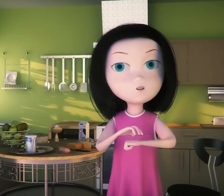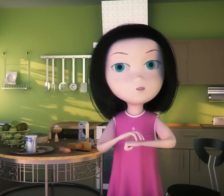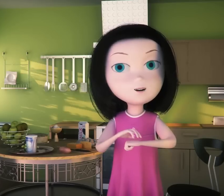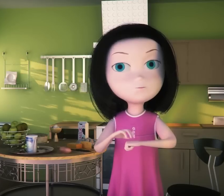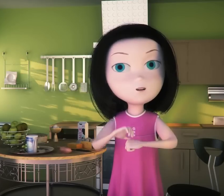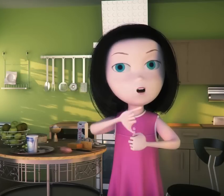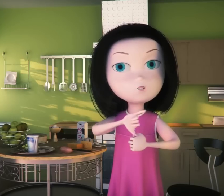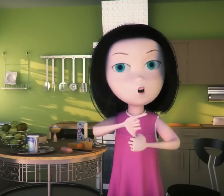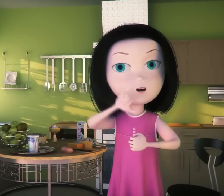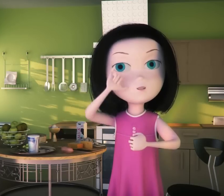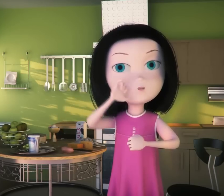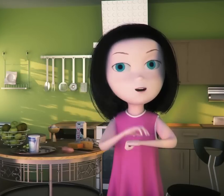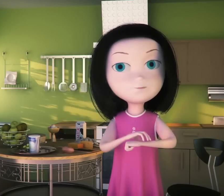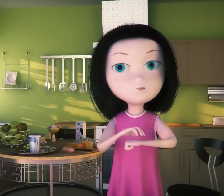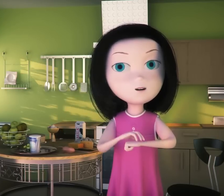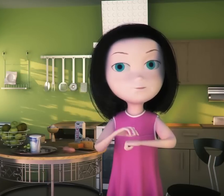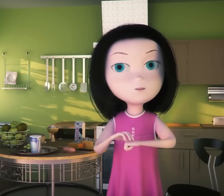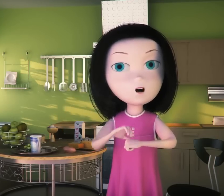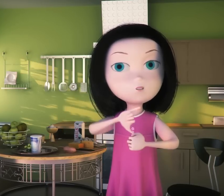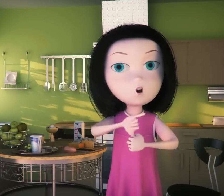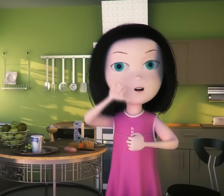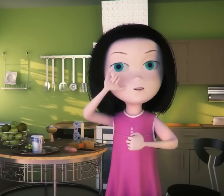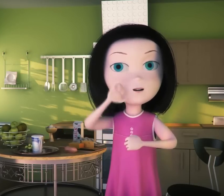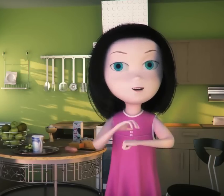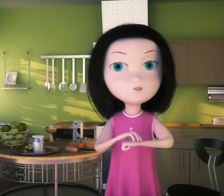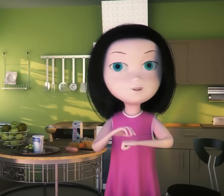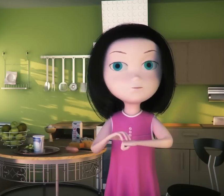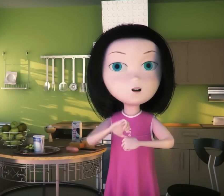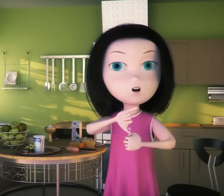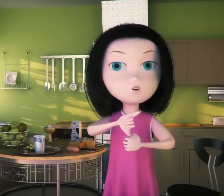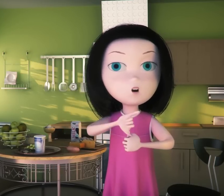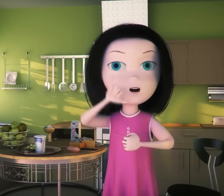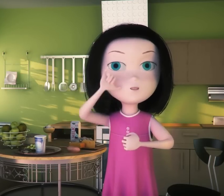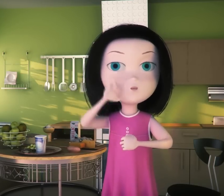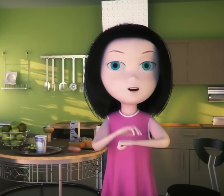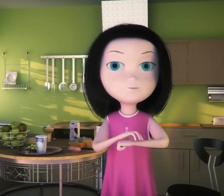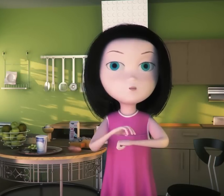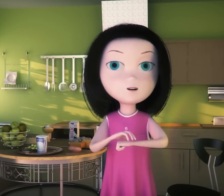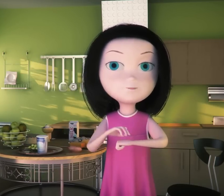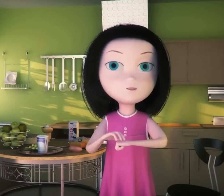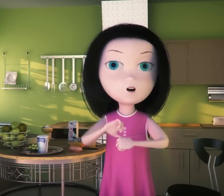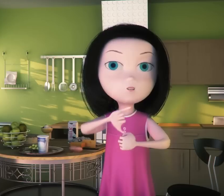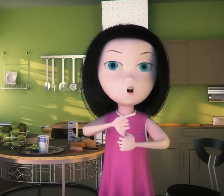Grapes and yogurt, grapes, grapes and yogurt I said, grapes and yogurt, grapes, grapes and yogurt